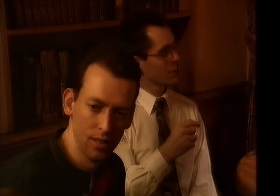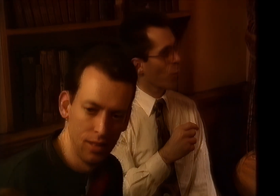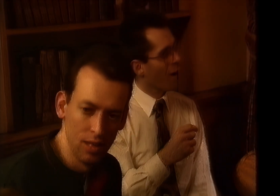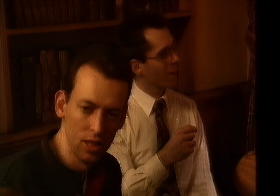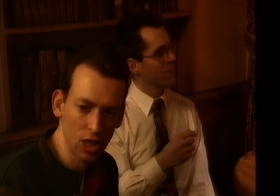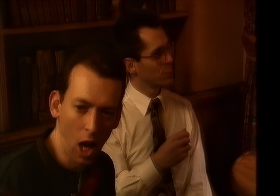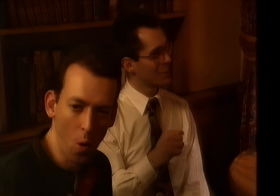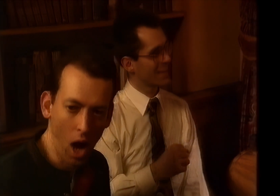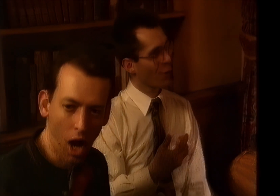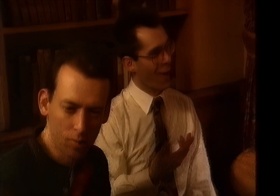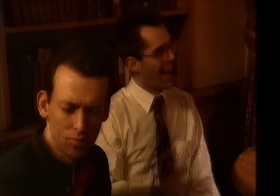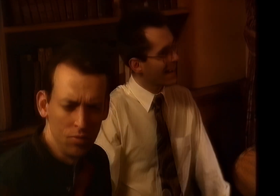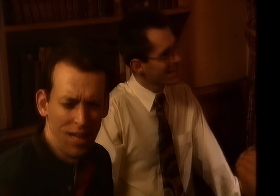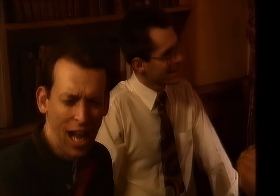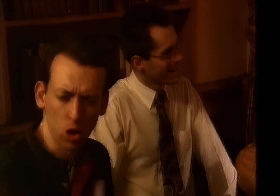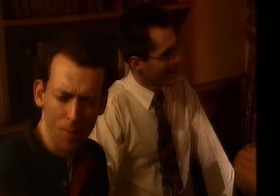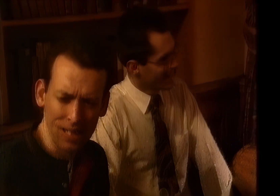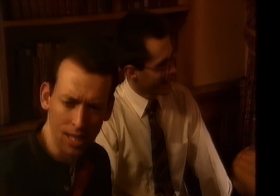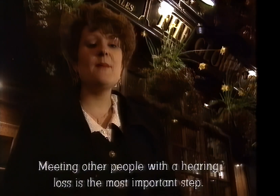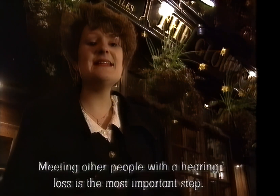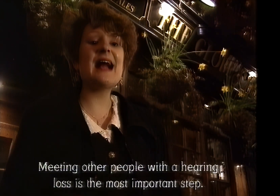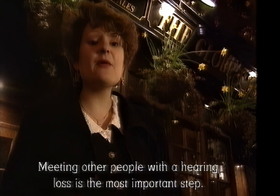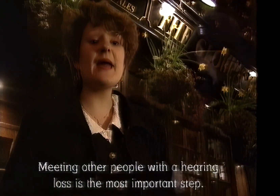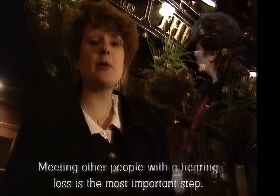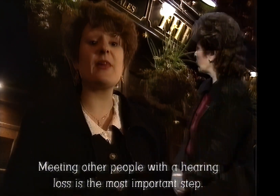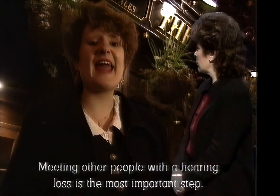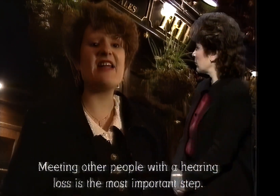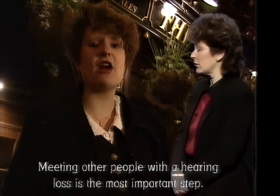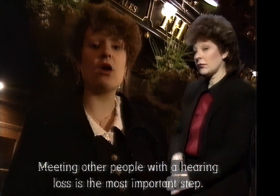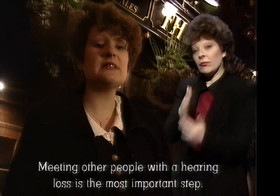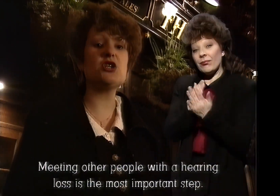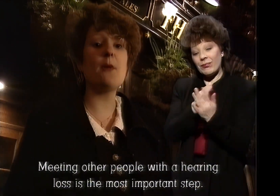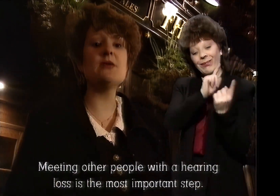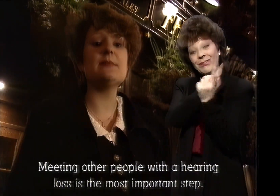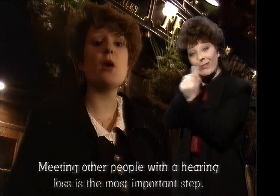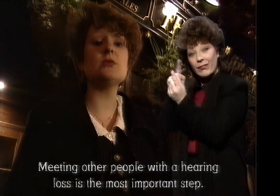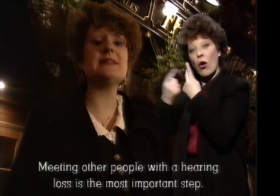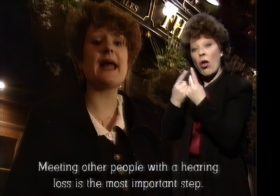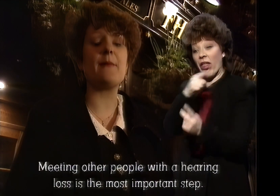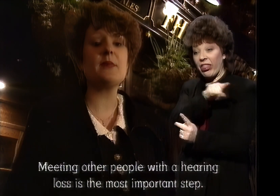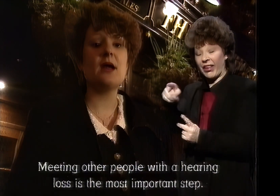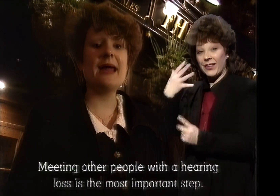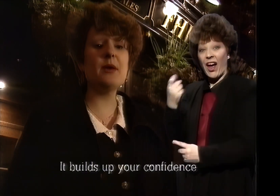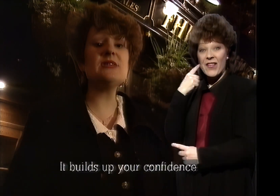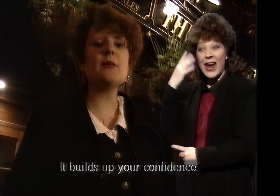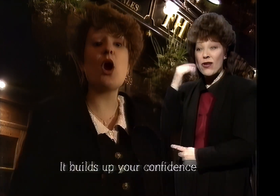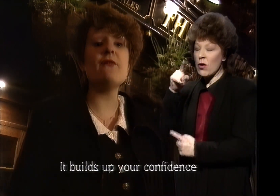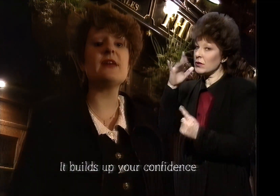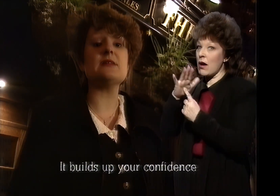that now.